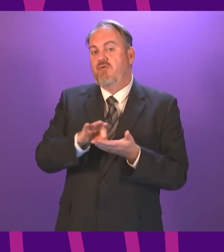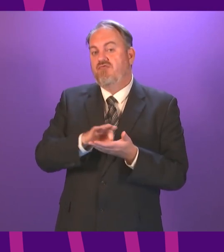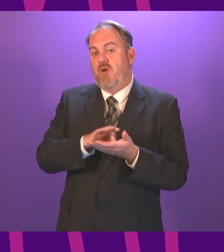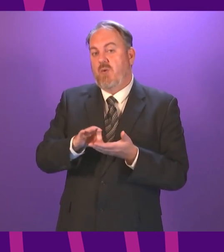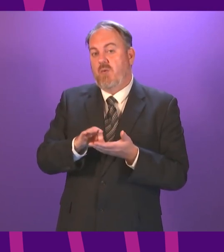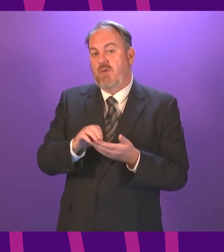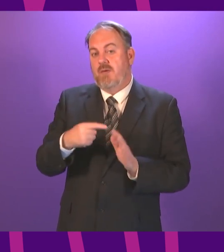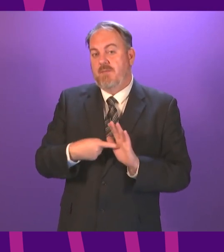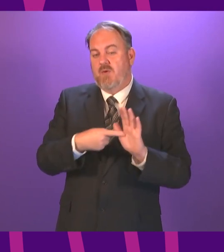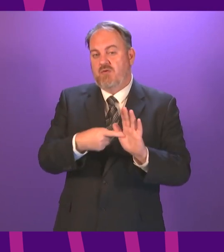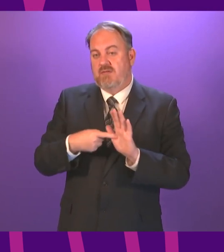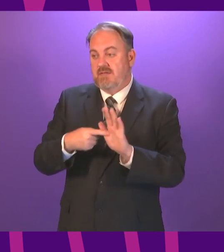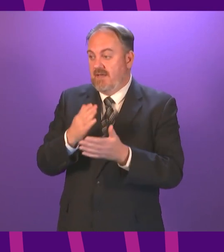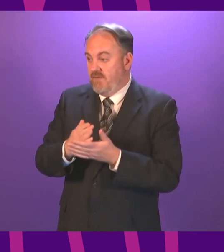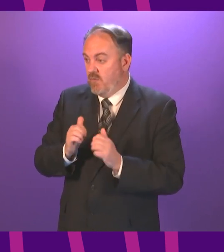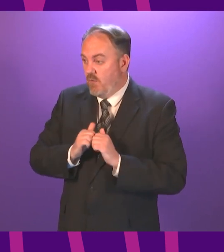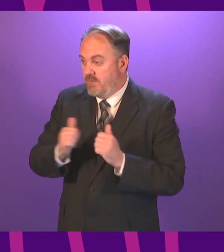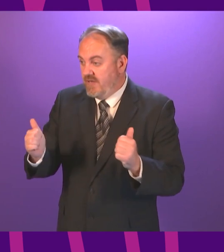any member objects, please say so now.